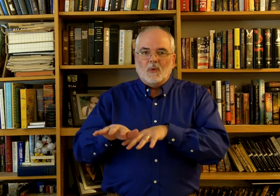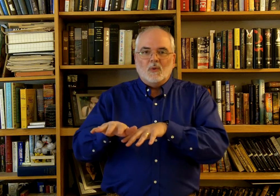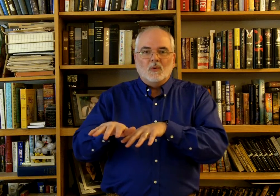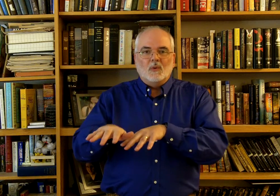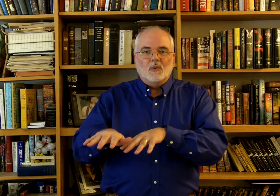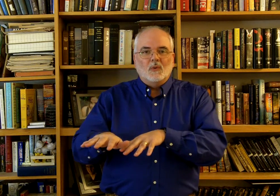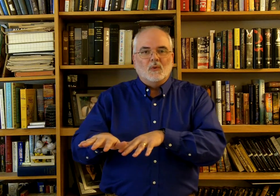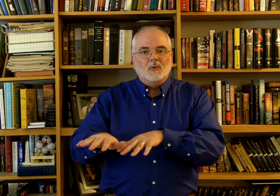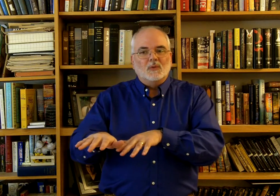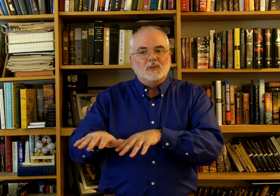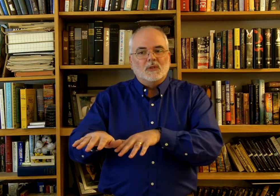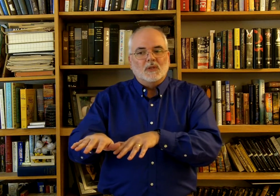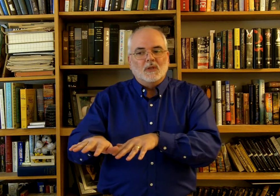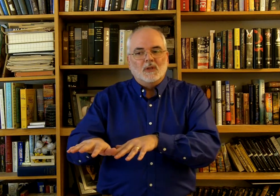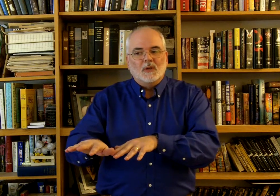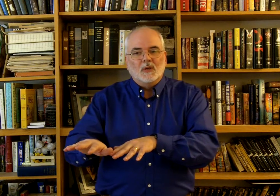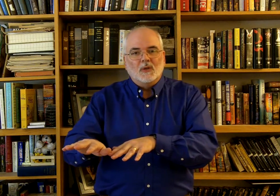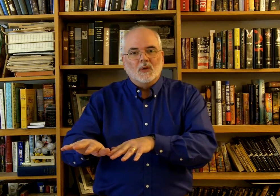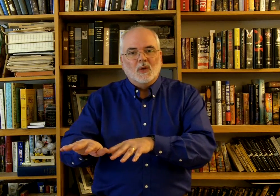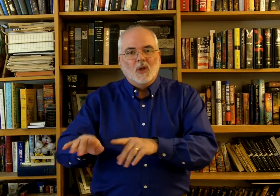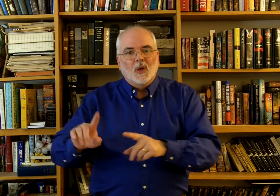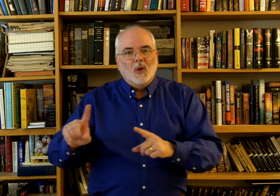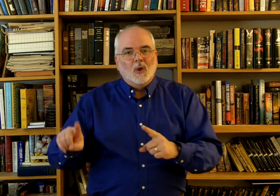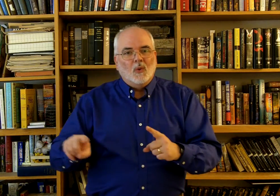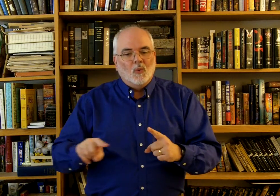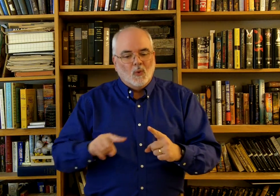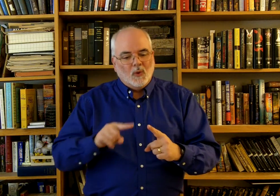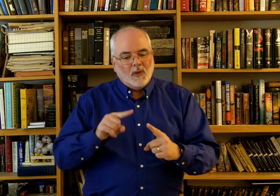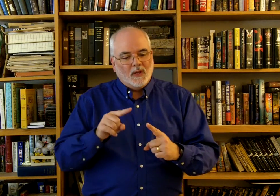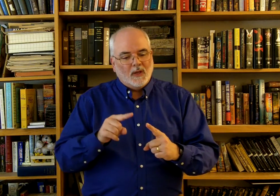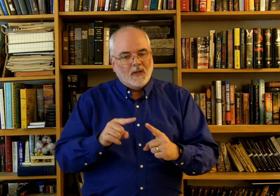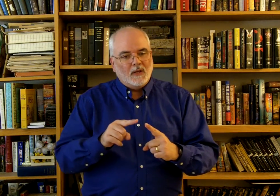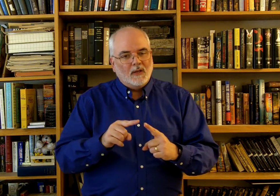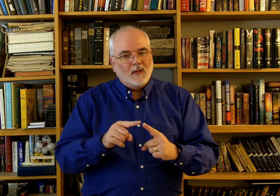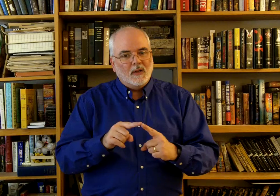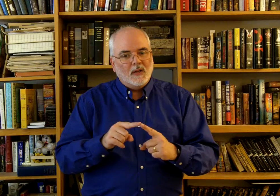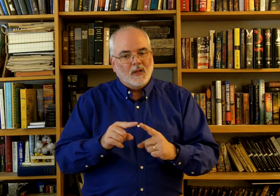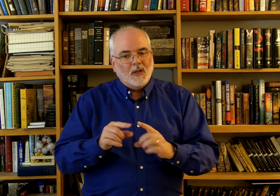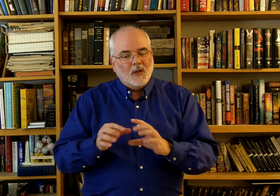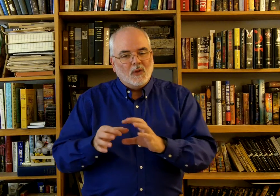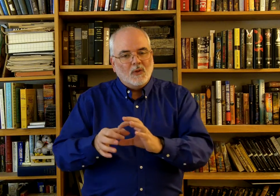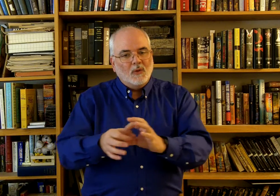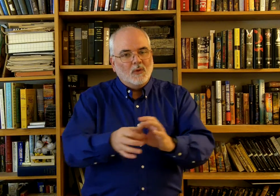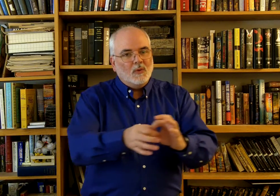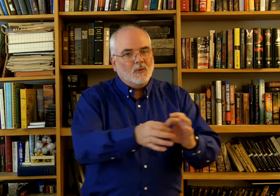when you,